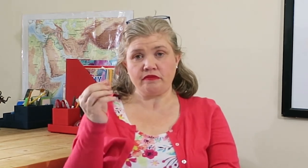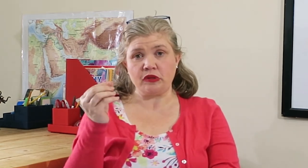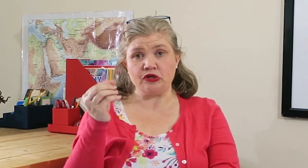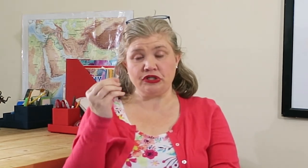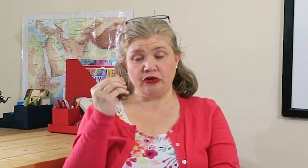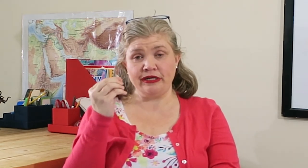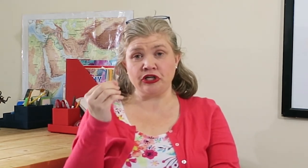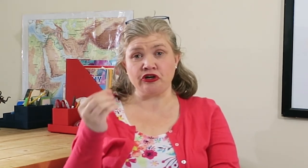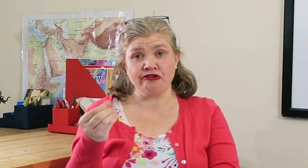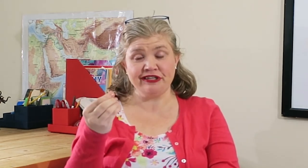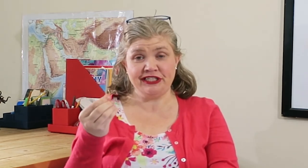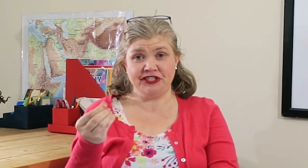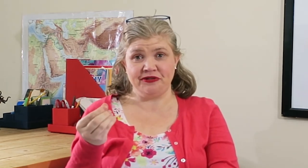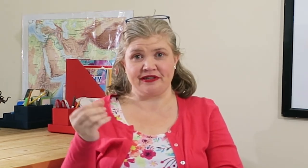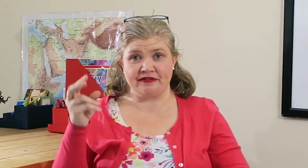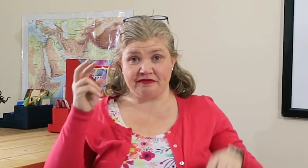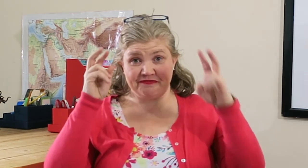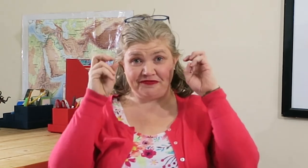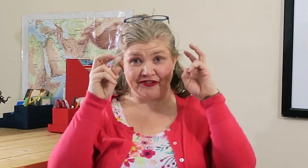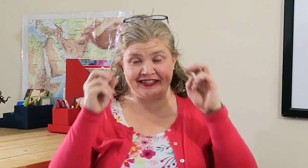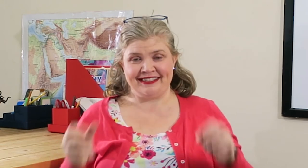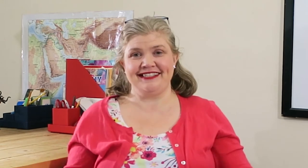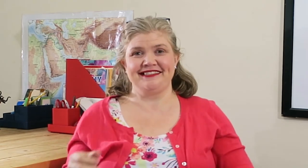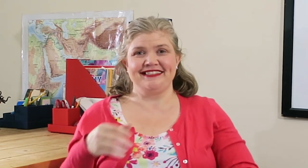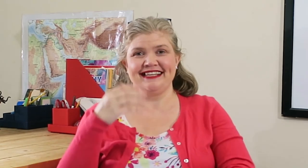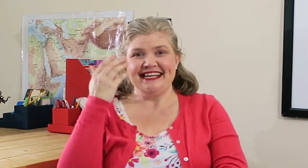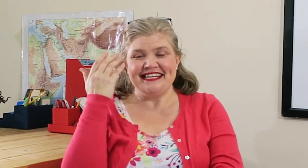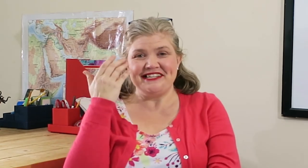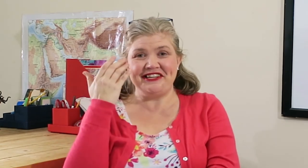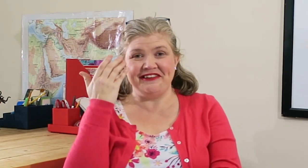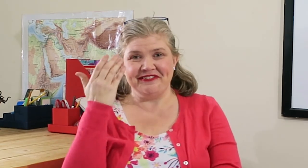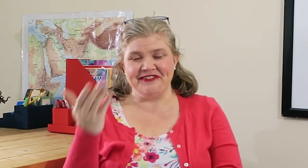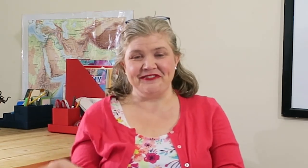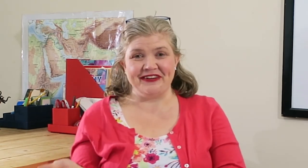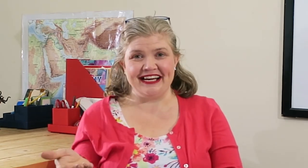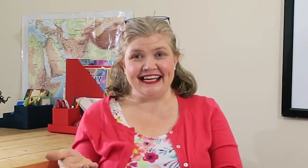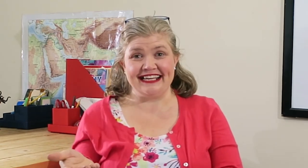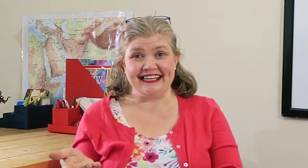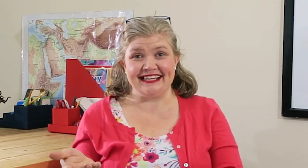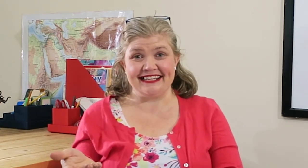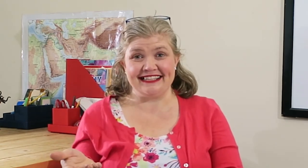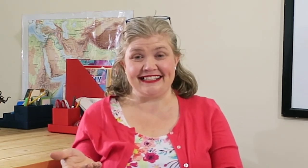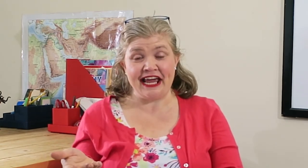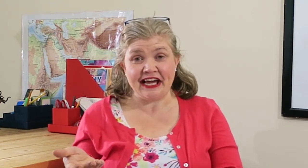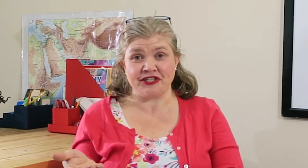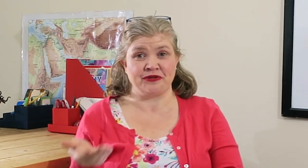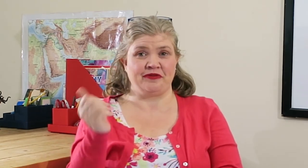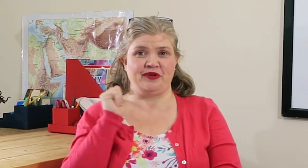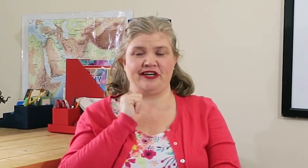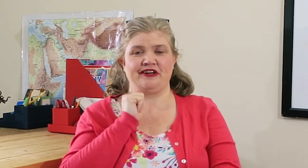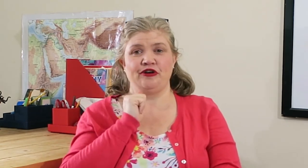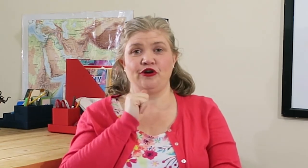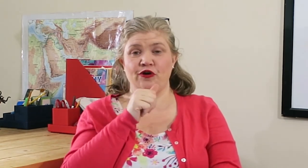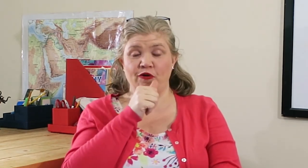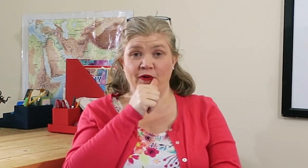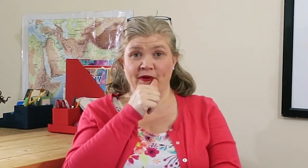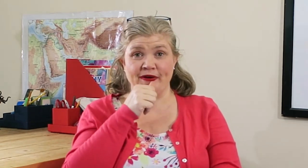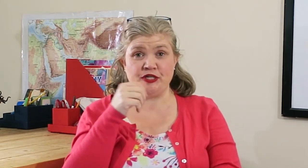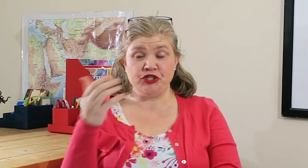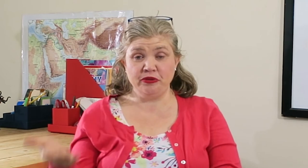So encourage your friend to take a short walk, or do